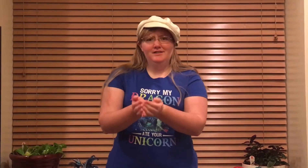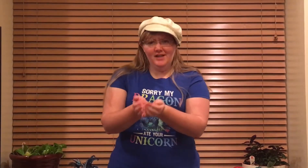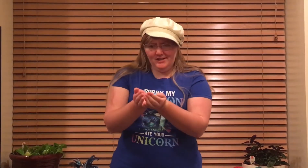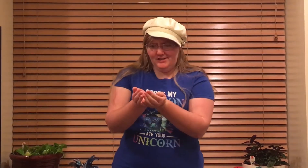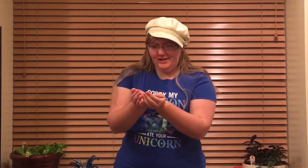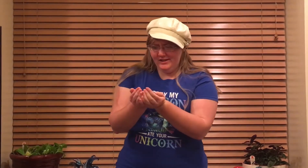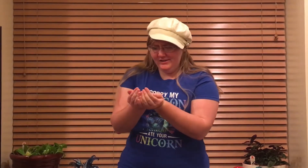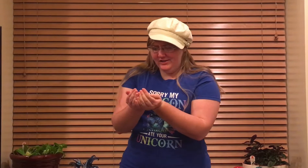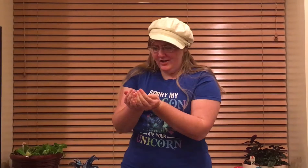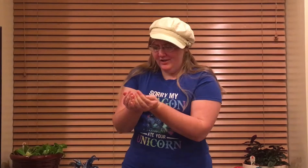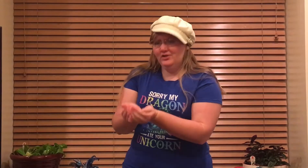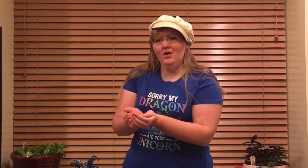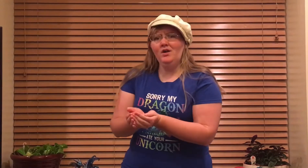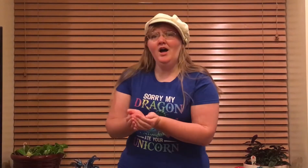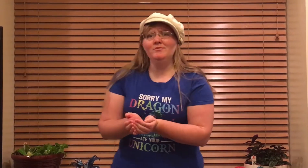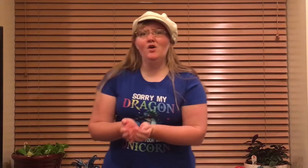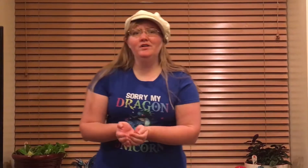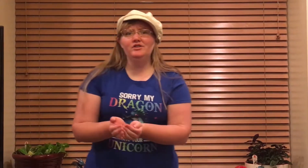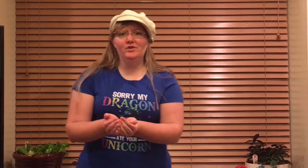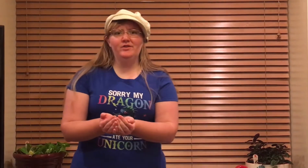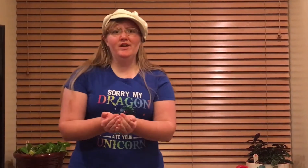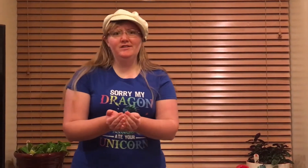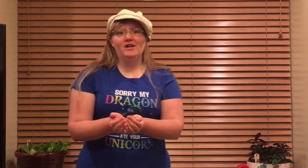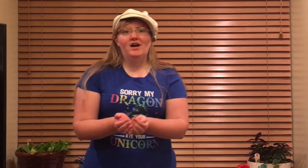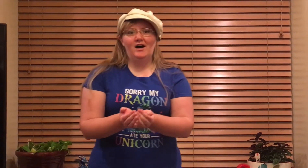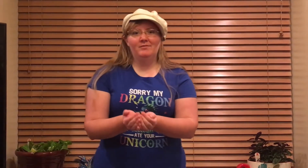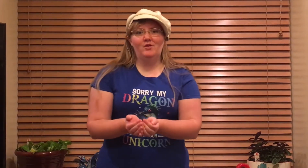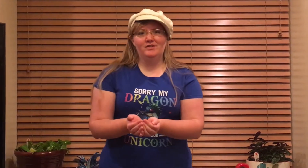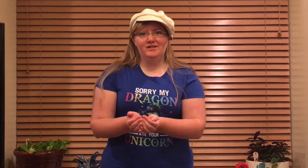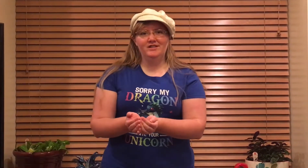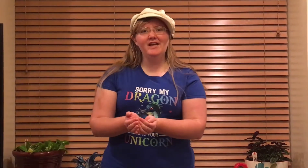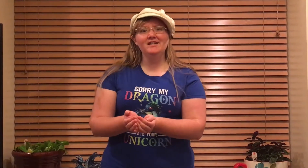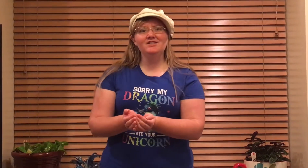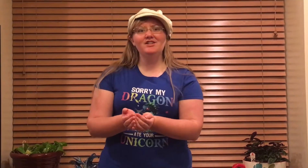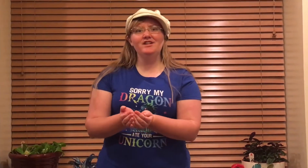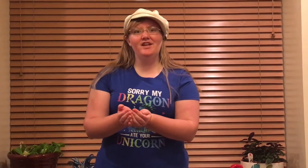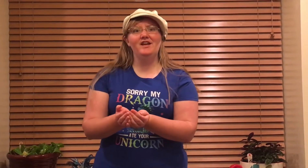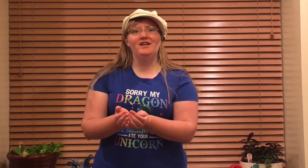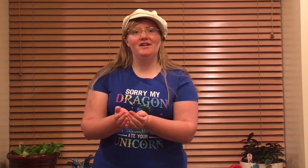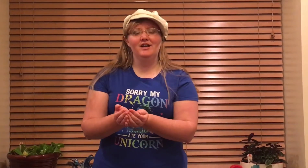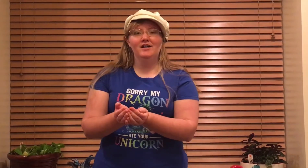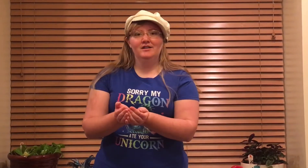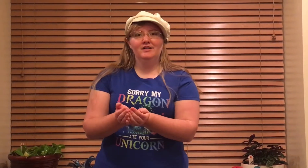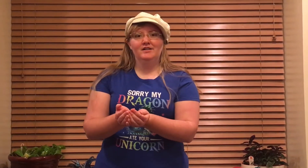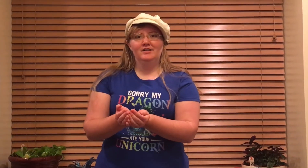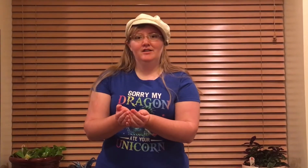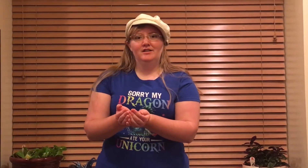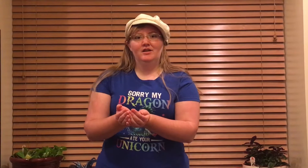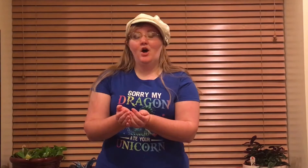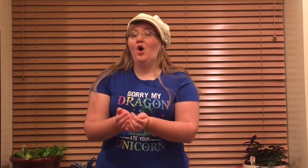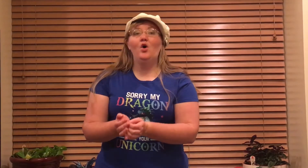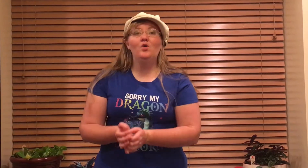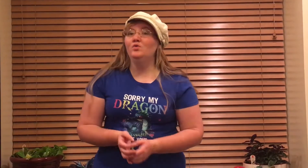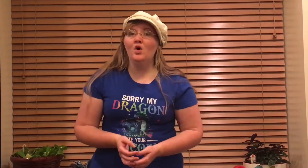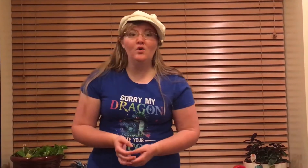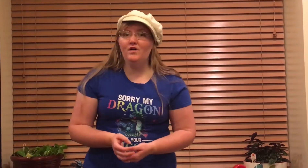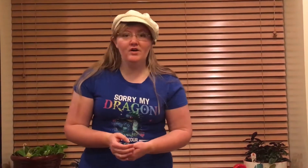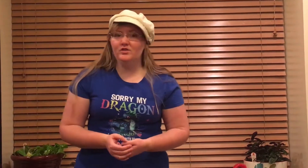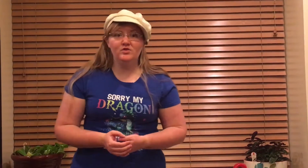Yes, it is! You know what I'm going to do with it? I'm going to take it to the king. Oh, no, Father, you